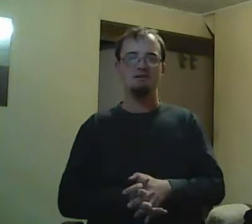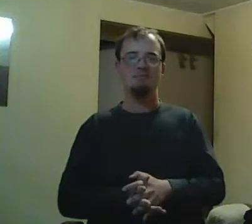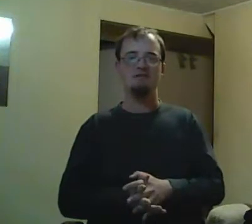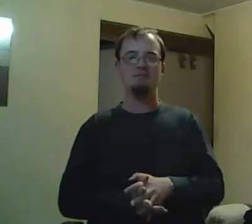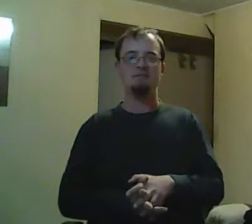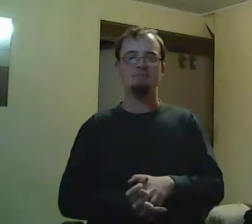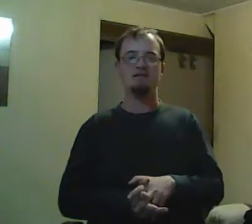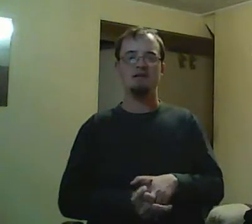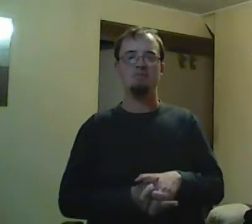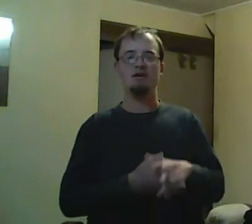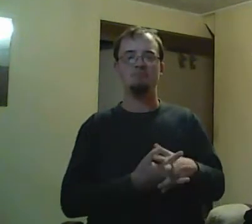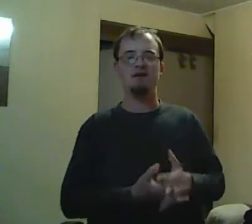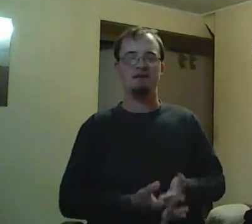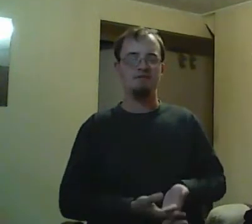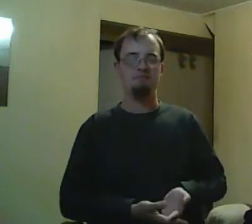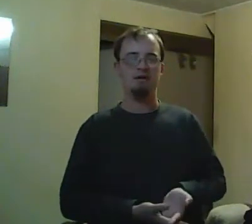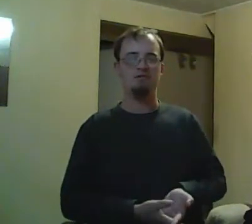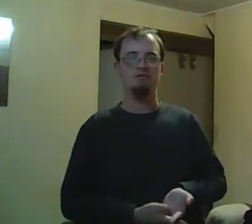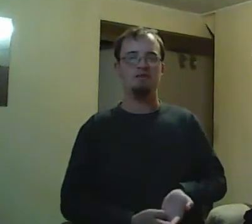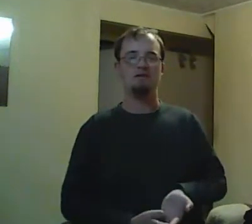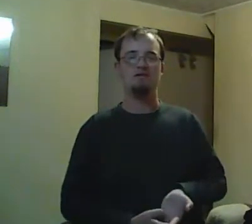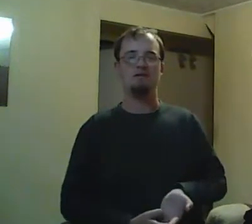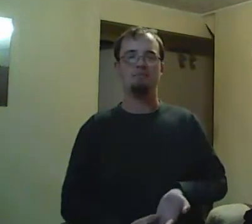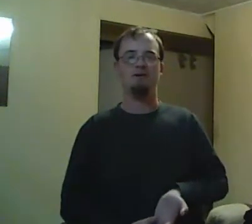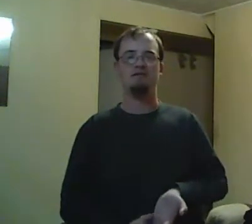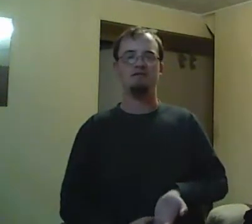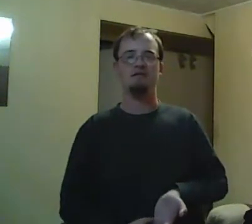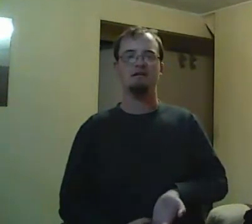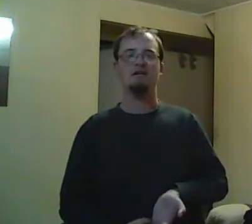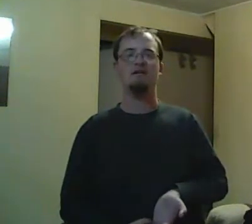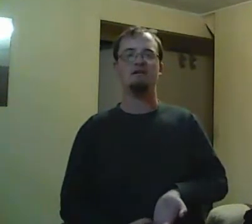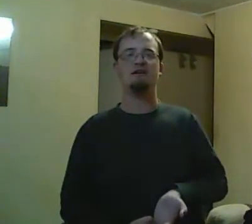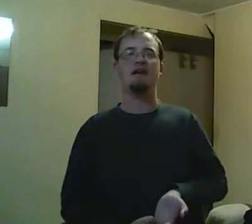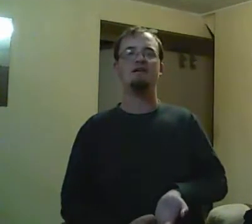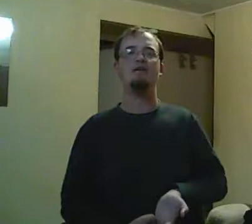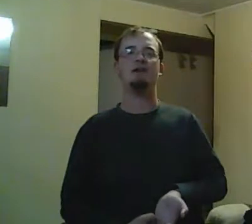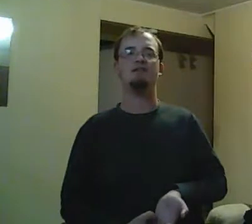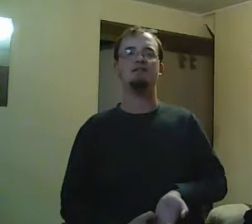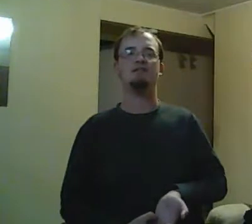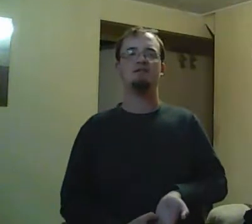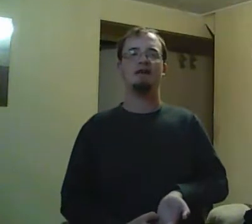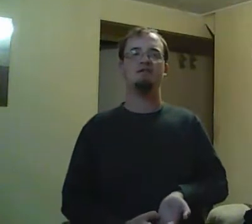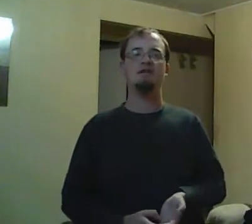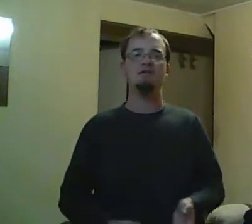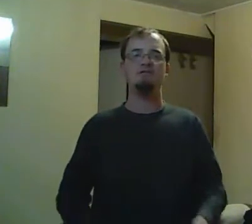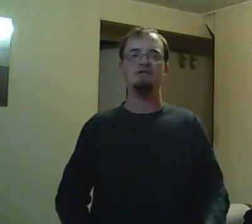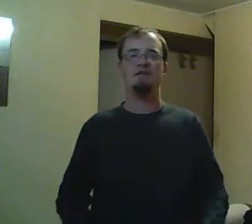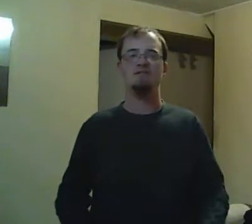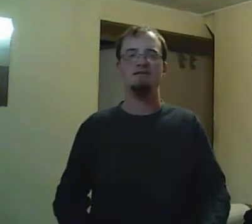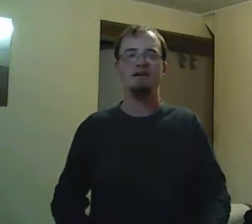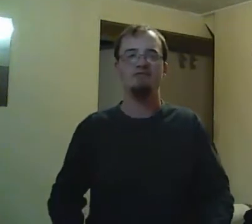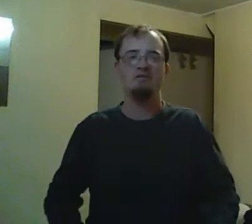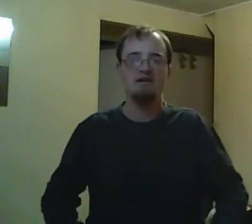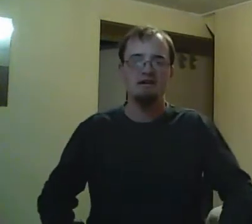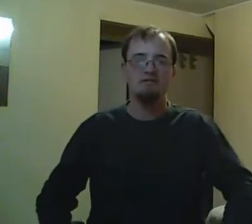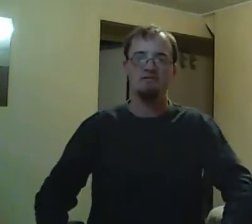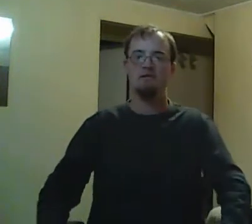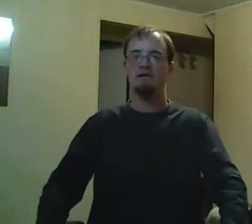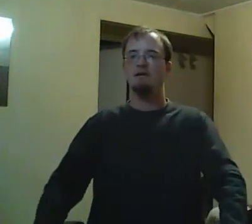2008 and 2016, those are the two years that I actually did not have a losing record in any week. And I also did an analysis